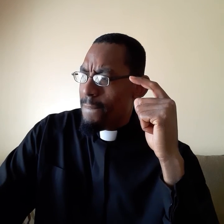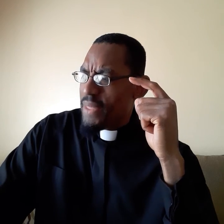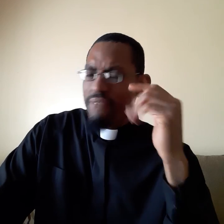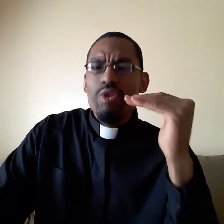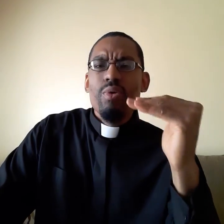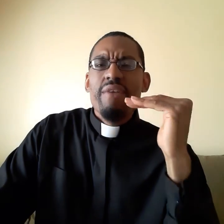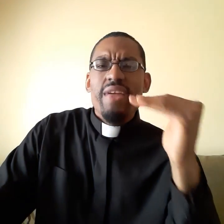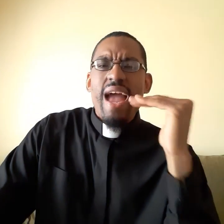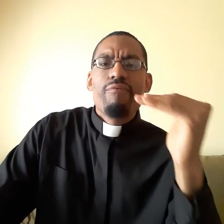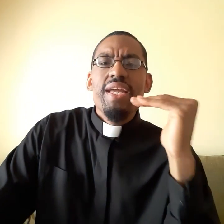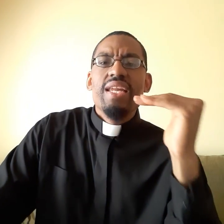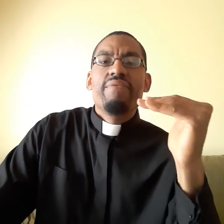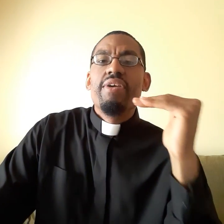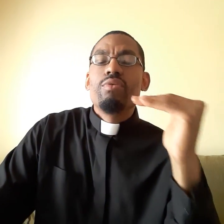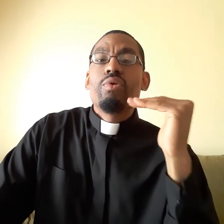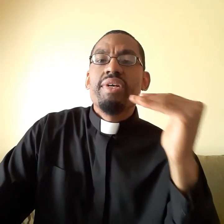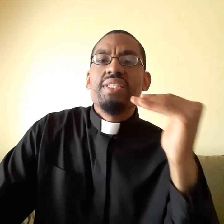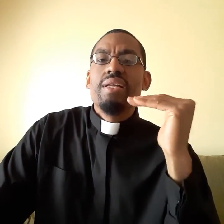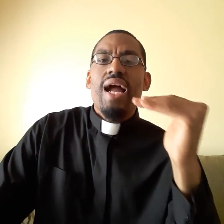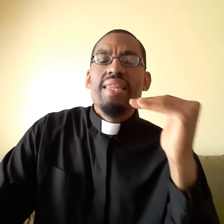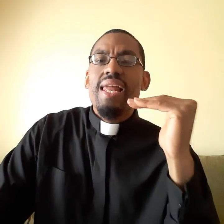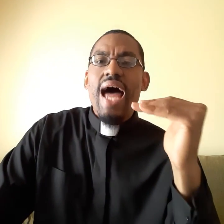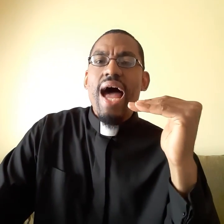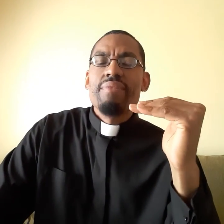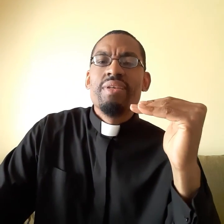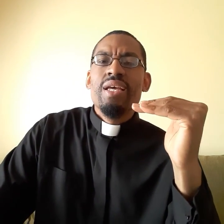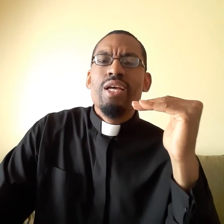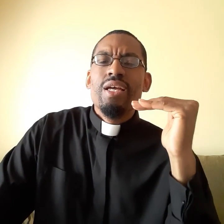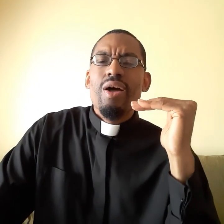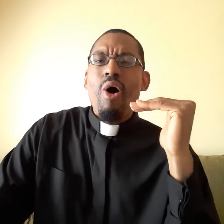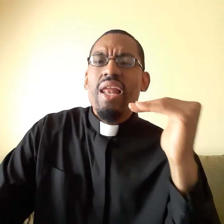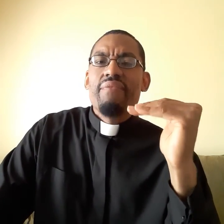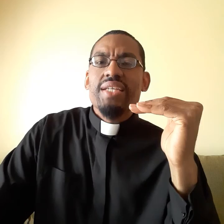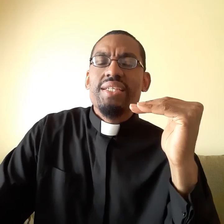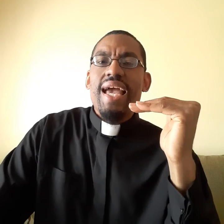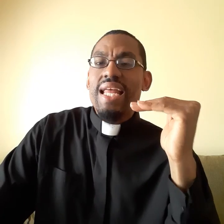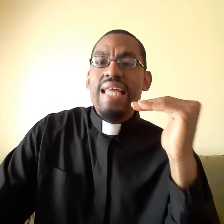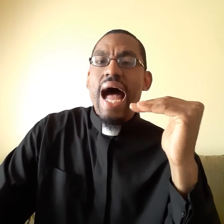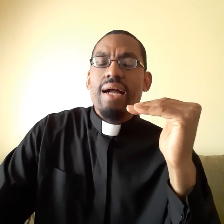if you, if every individual, Christian, look at their lives, all of us get attacked.